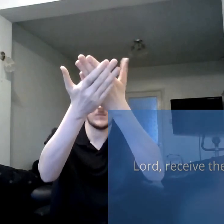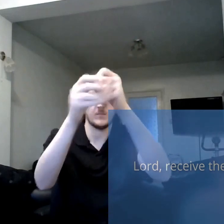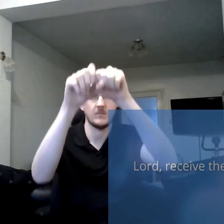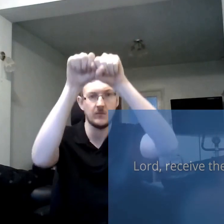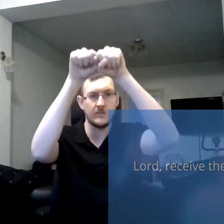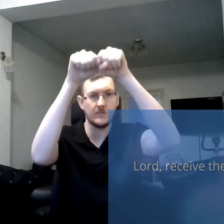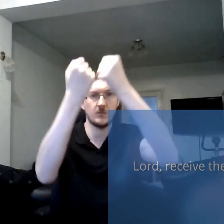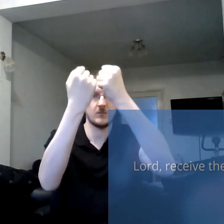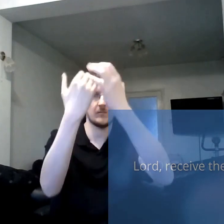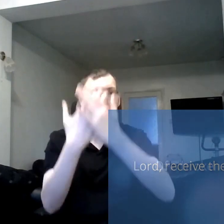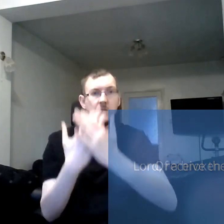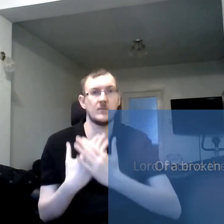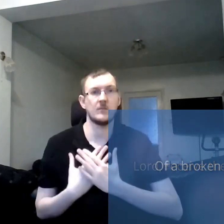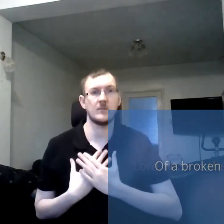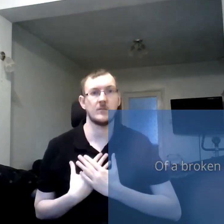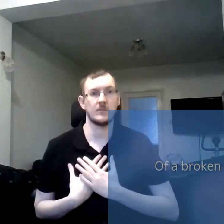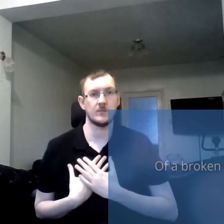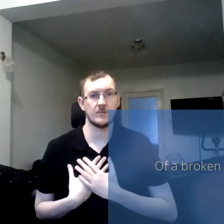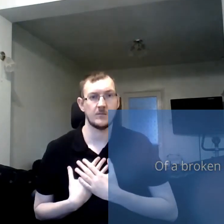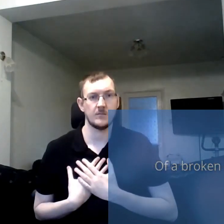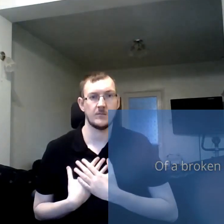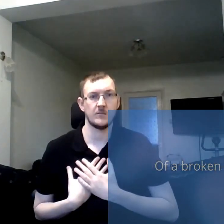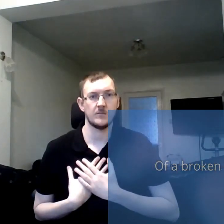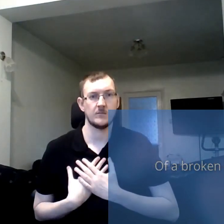of a broken heart